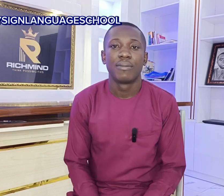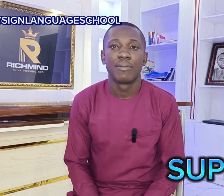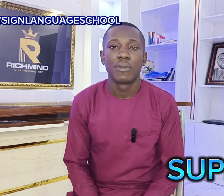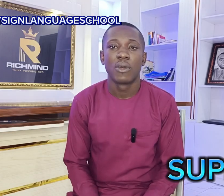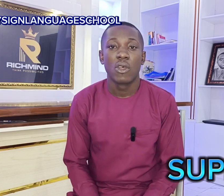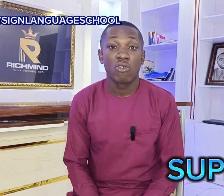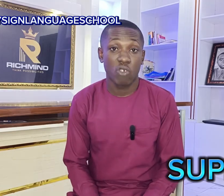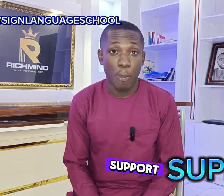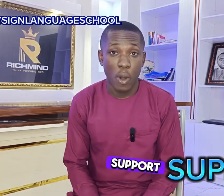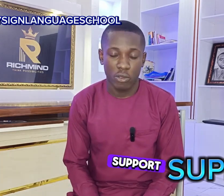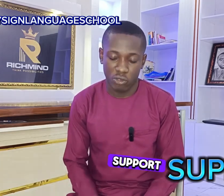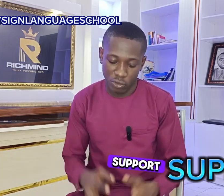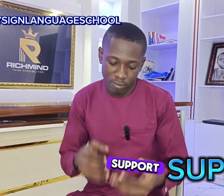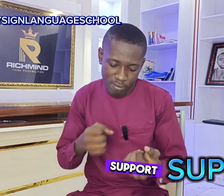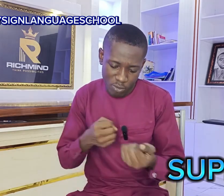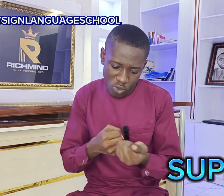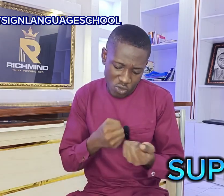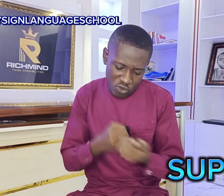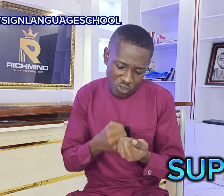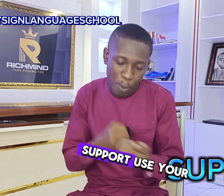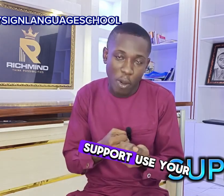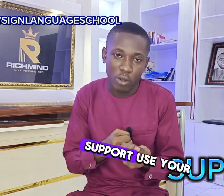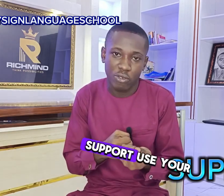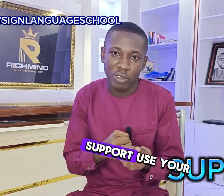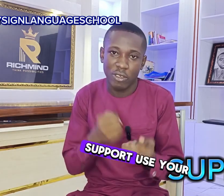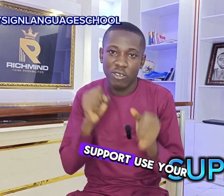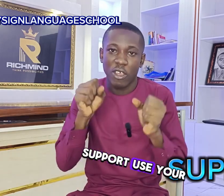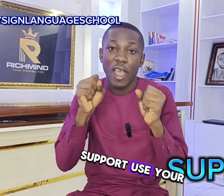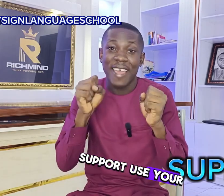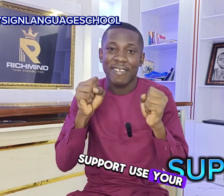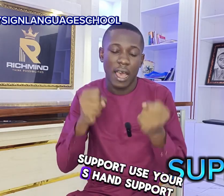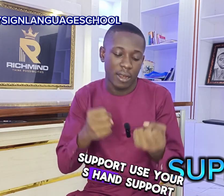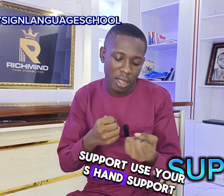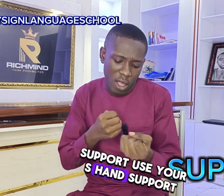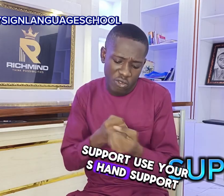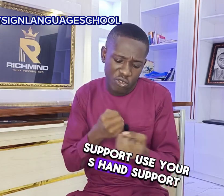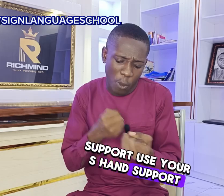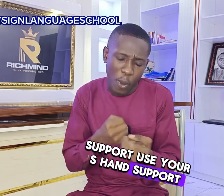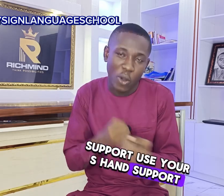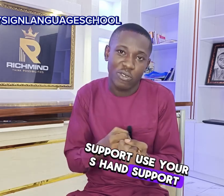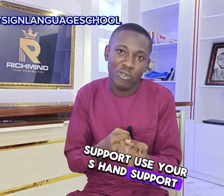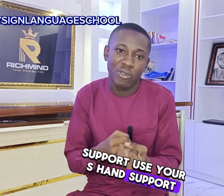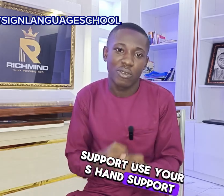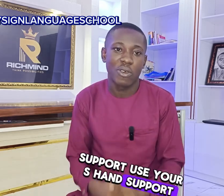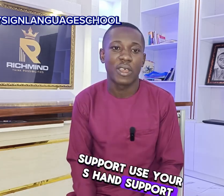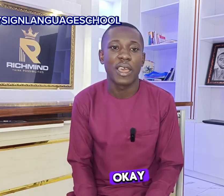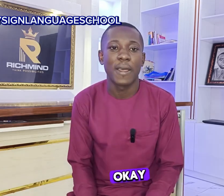support support use your s hand supports okay